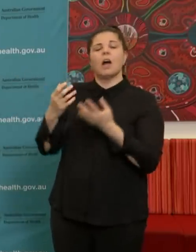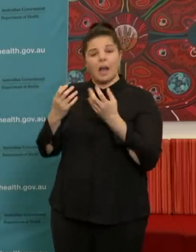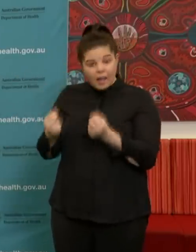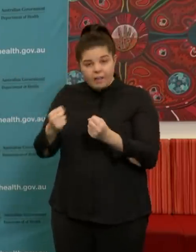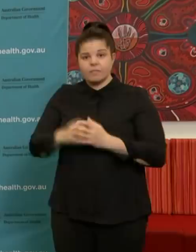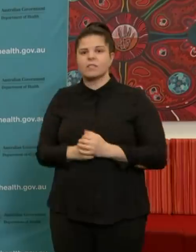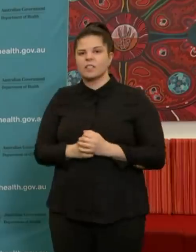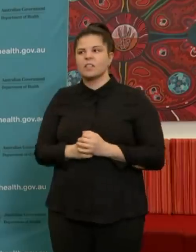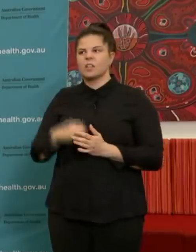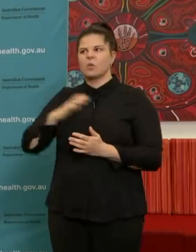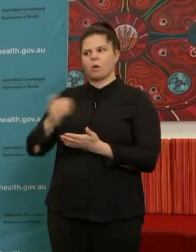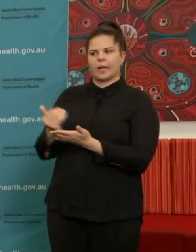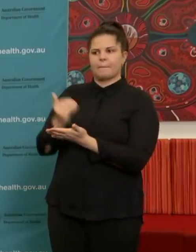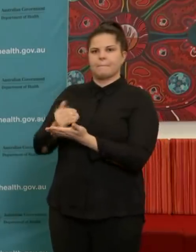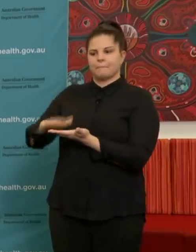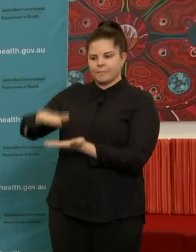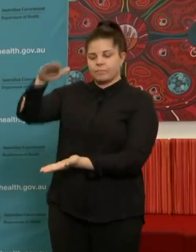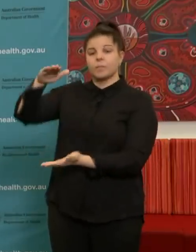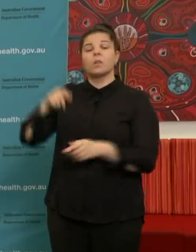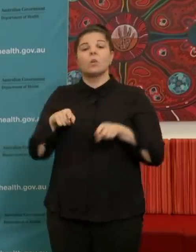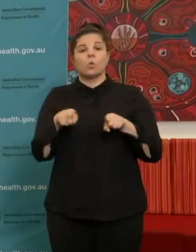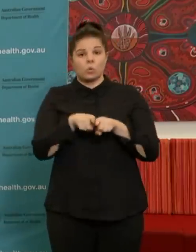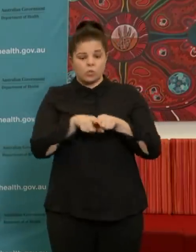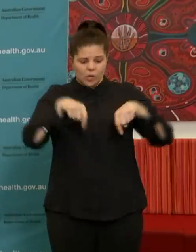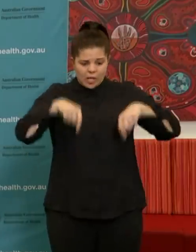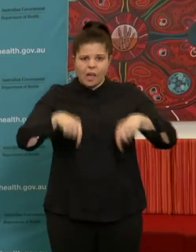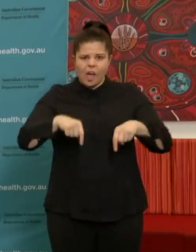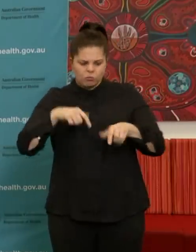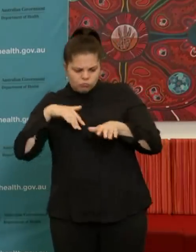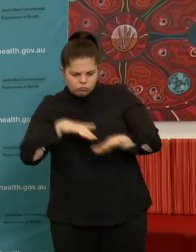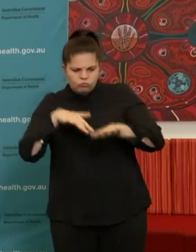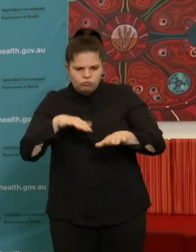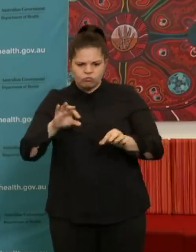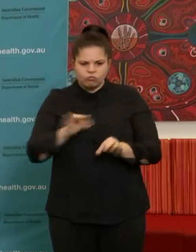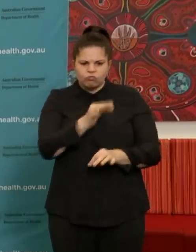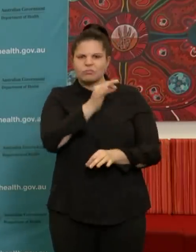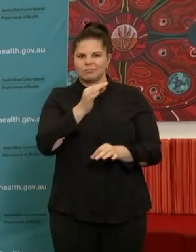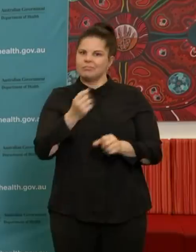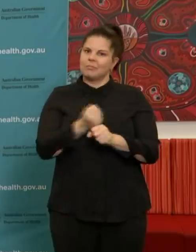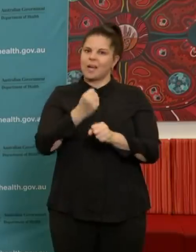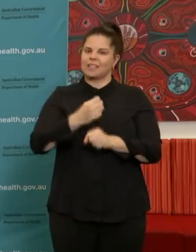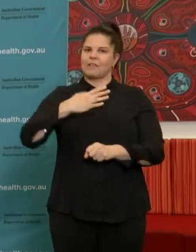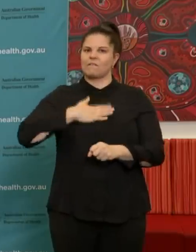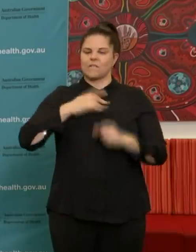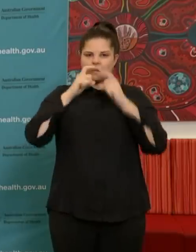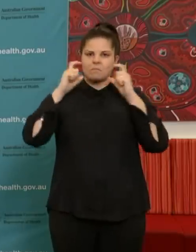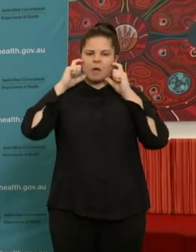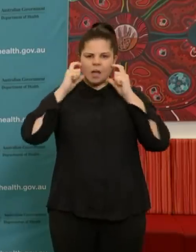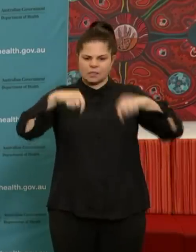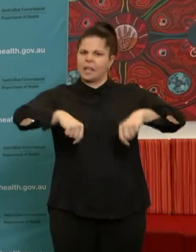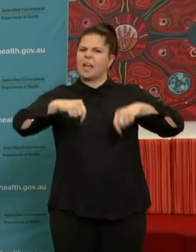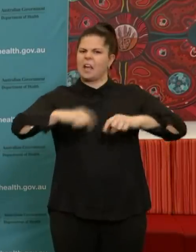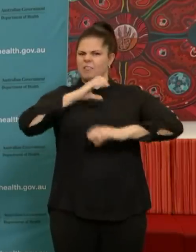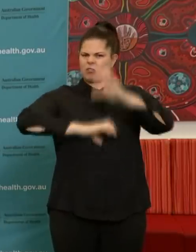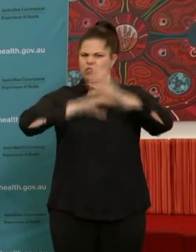building up the capability in Australia to make our own masks. These are very important, crucial steps to make sure that our